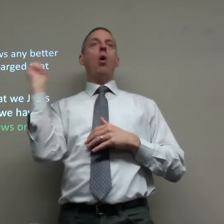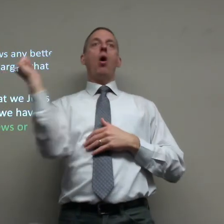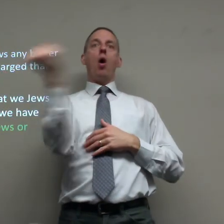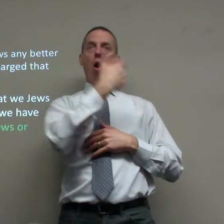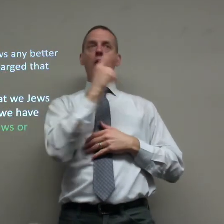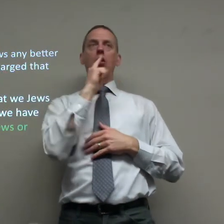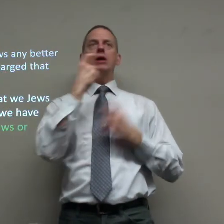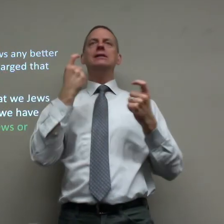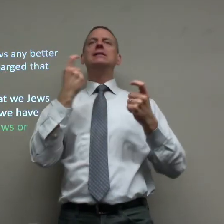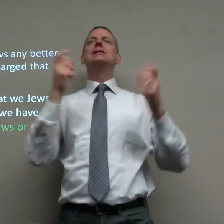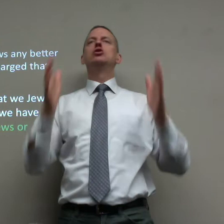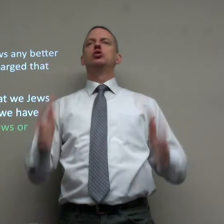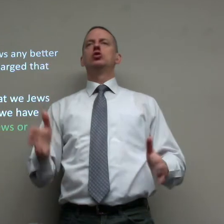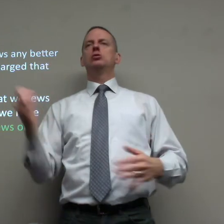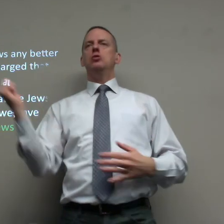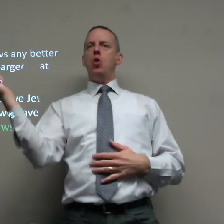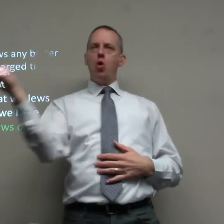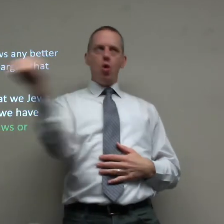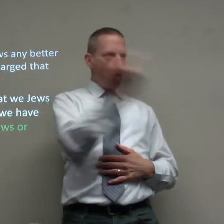that's why all people are sinners